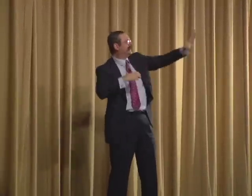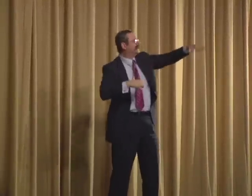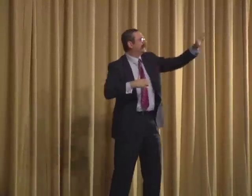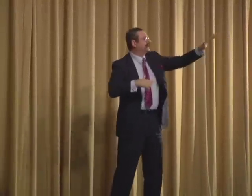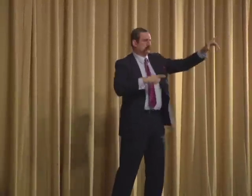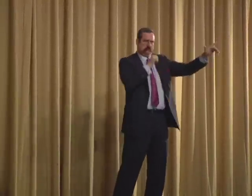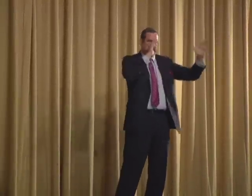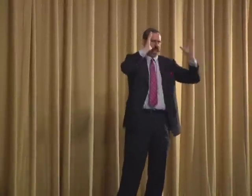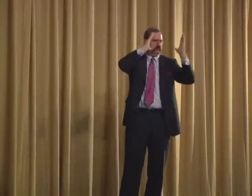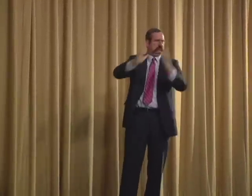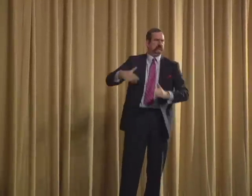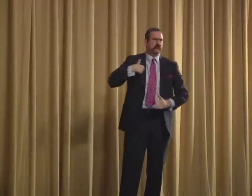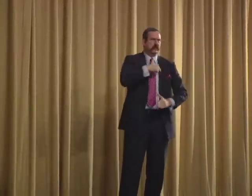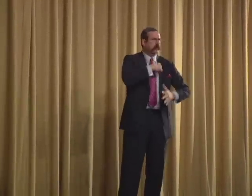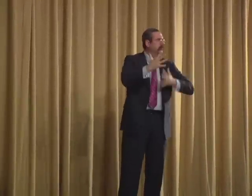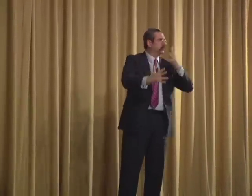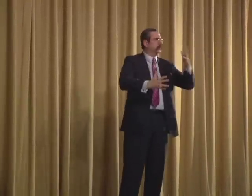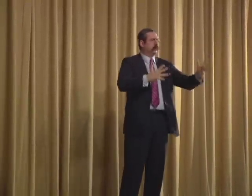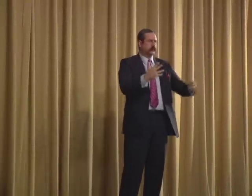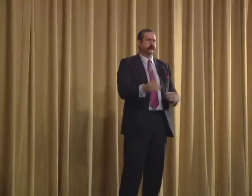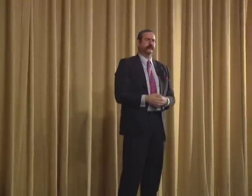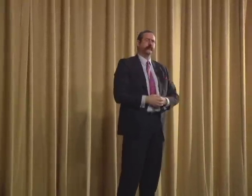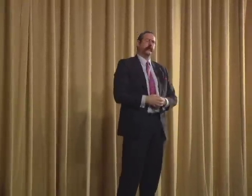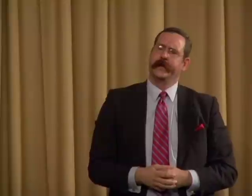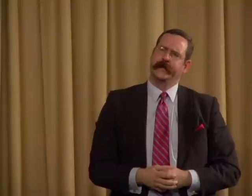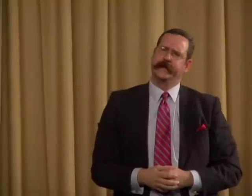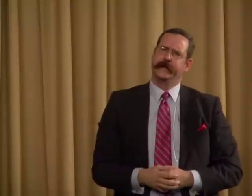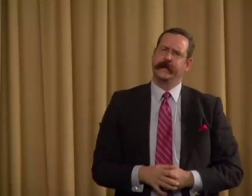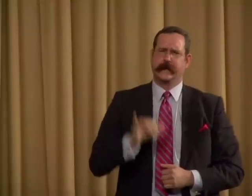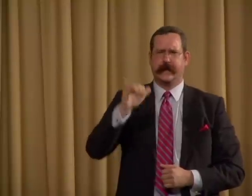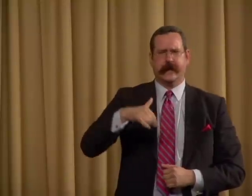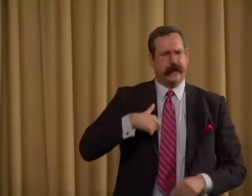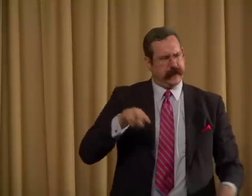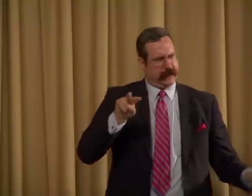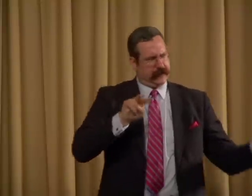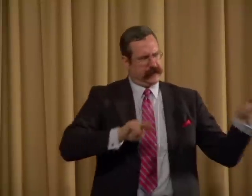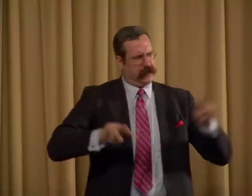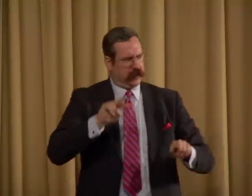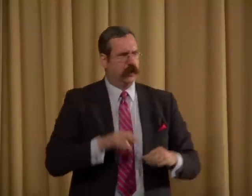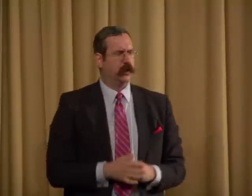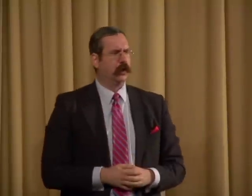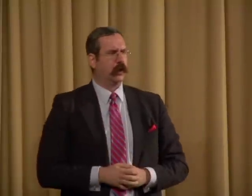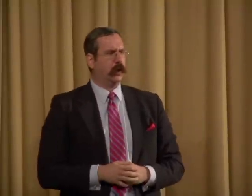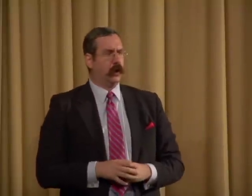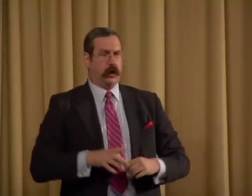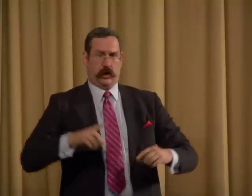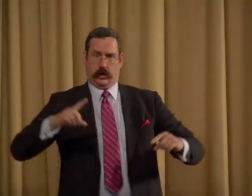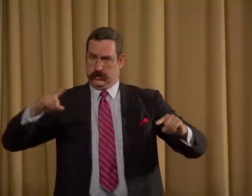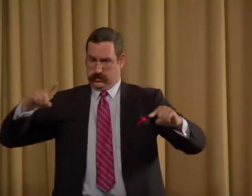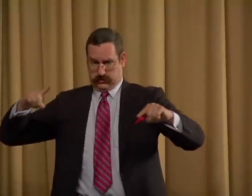with citizens, where we have been neglected and our ideas have not been given attention.